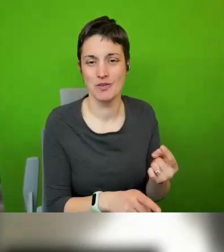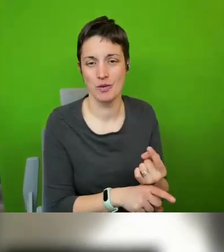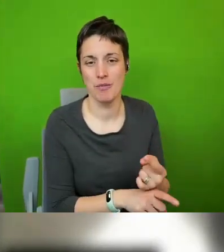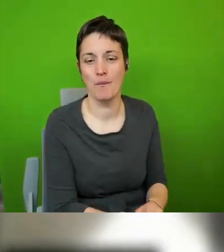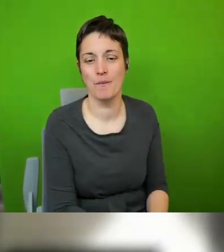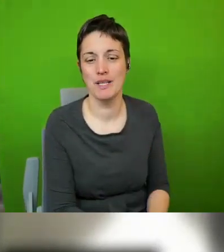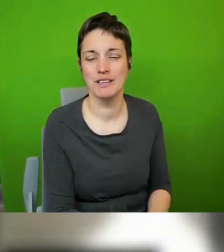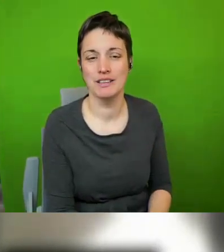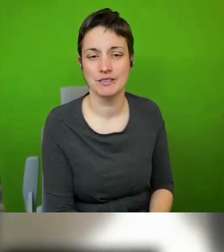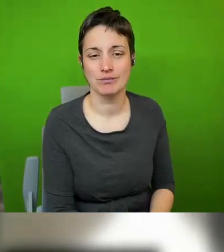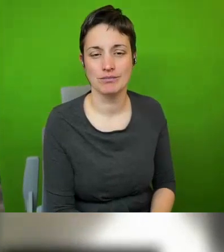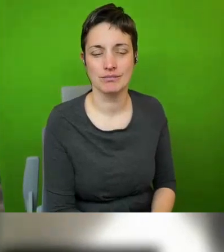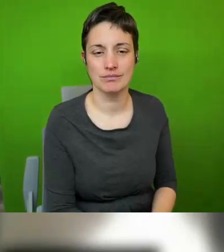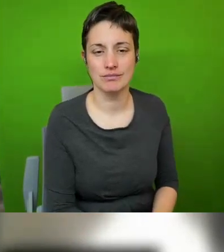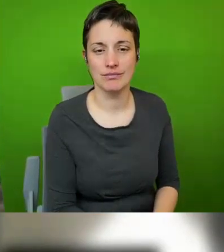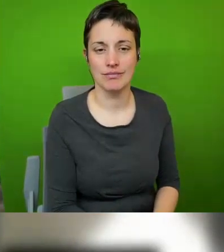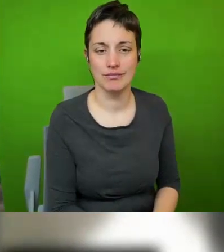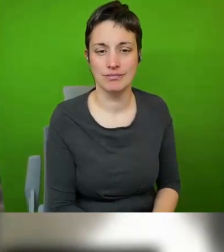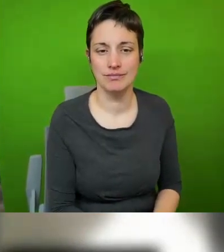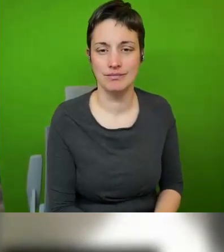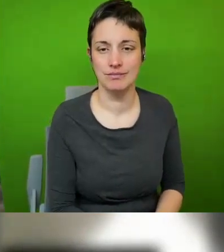reside thank you